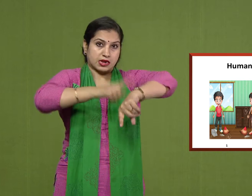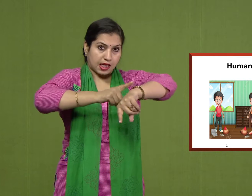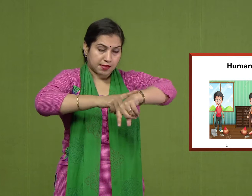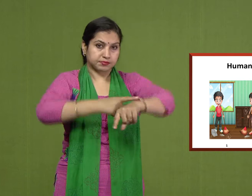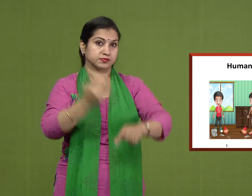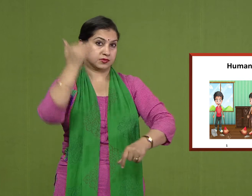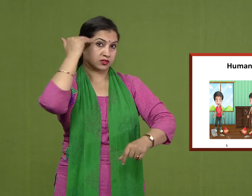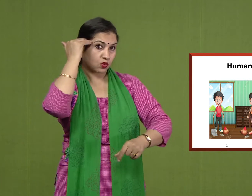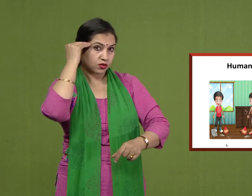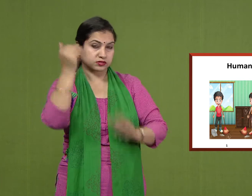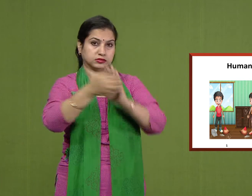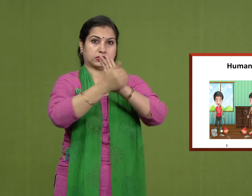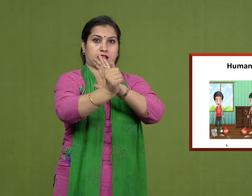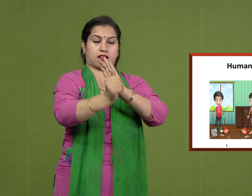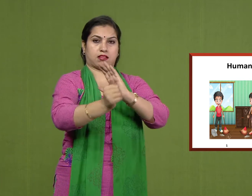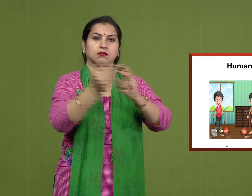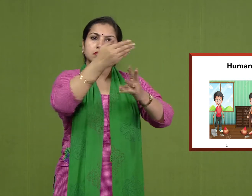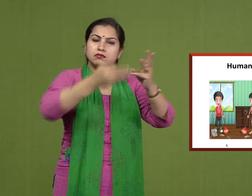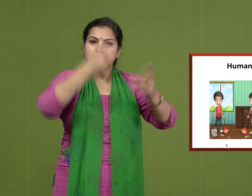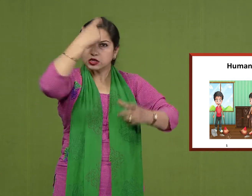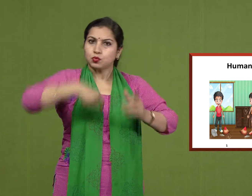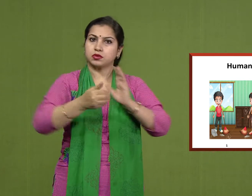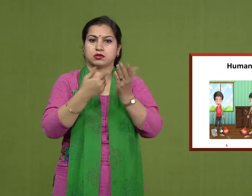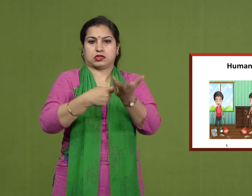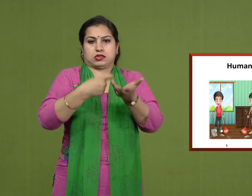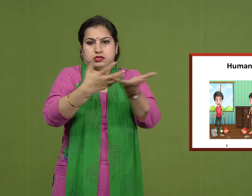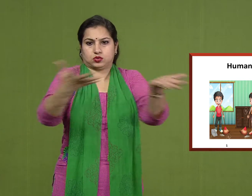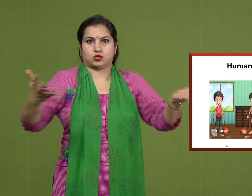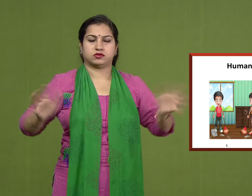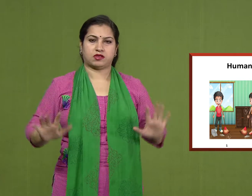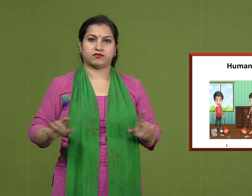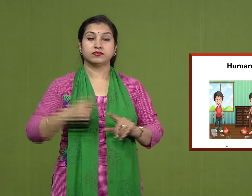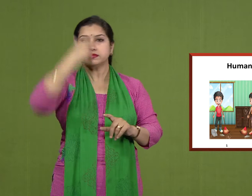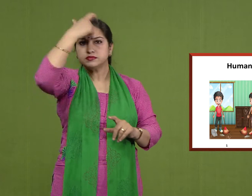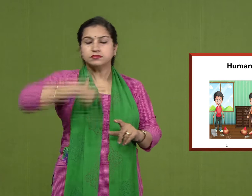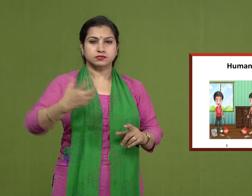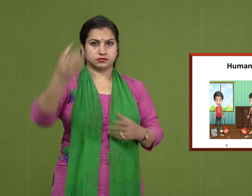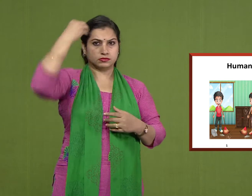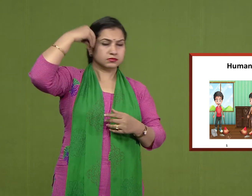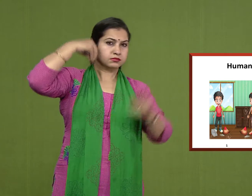knowledge and skill. These are human resources are are individualistic in their character.